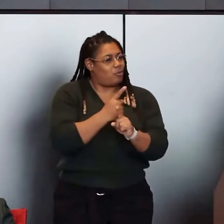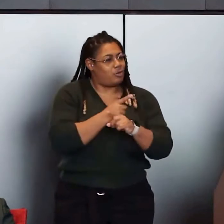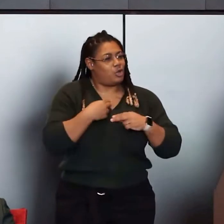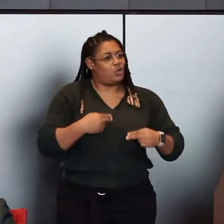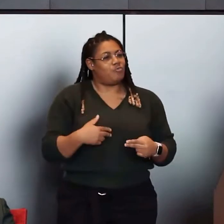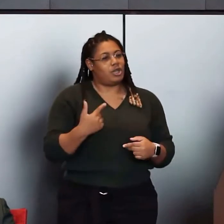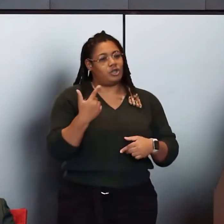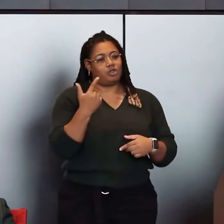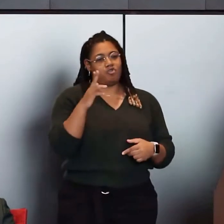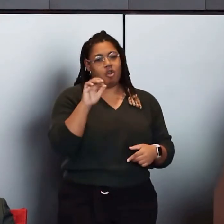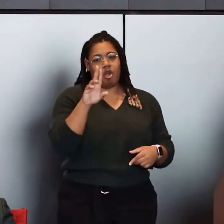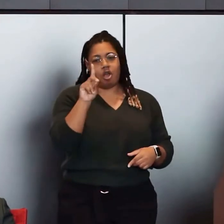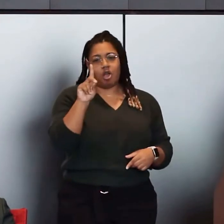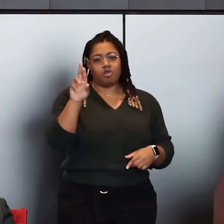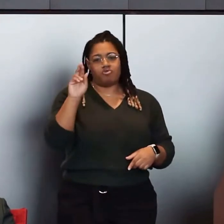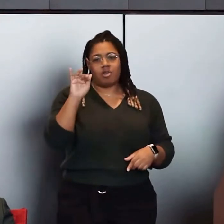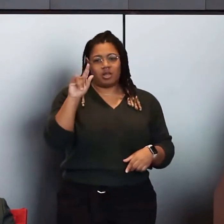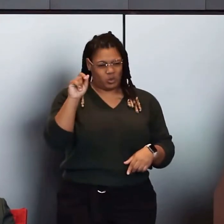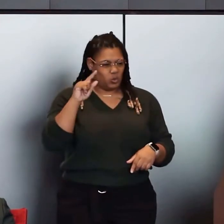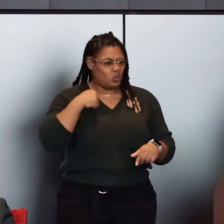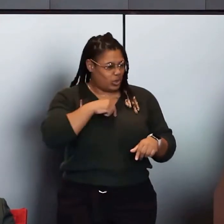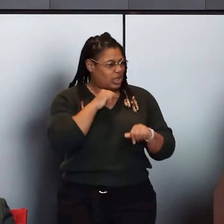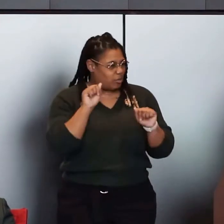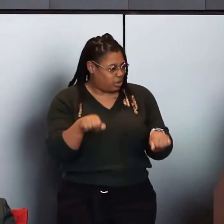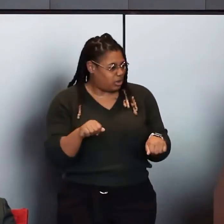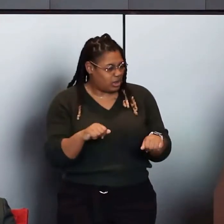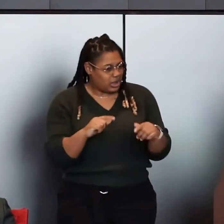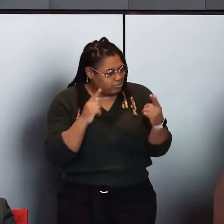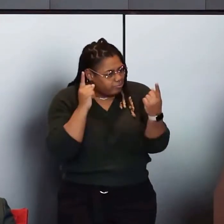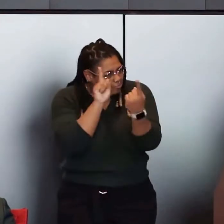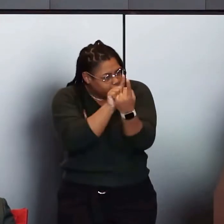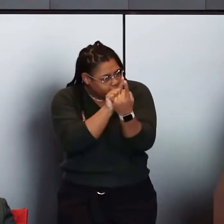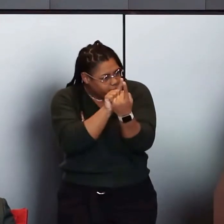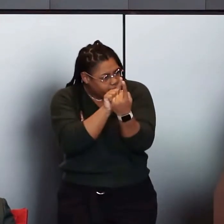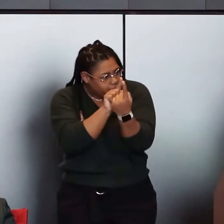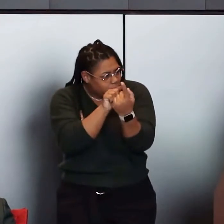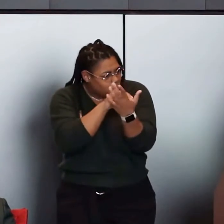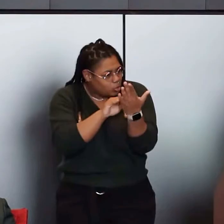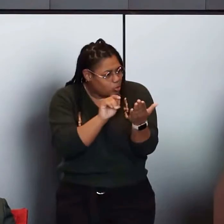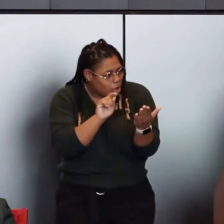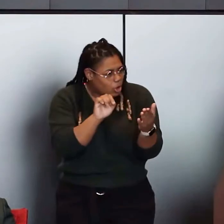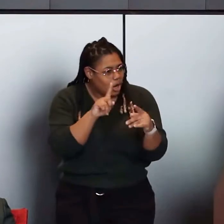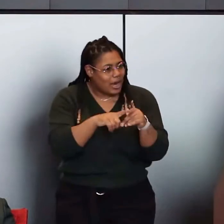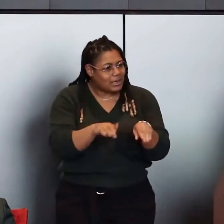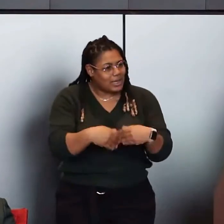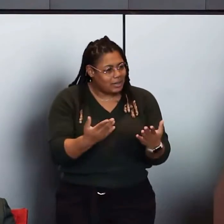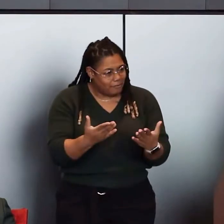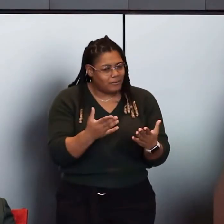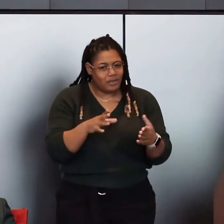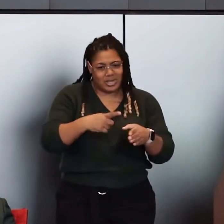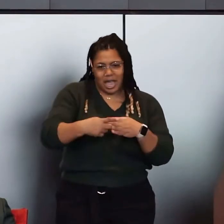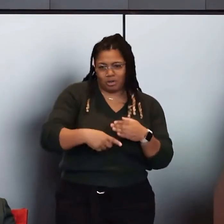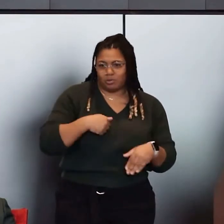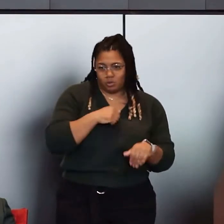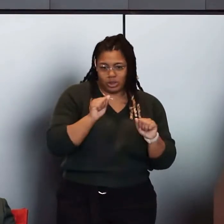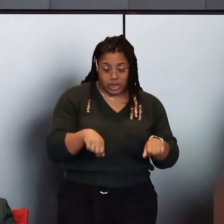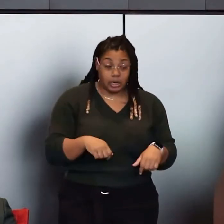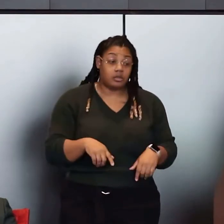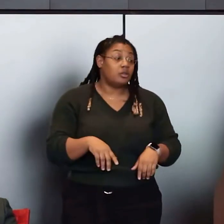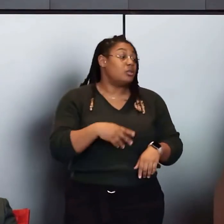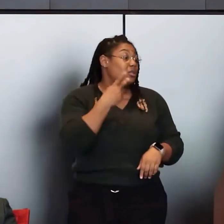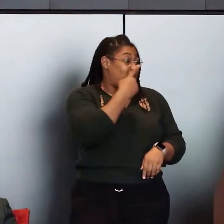the loop. We can potentially truly meet people much more appropriately and deliver the outcomes that we're trying to do. You can see here we've been able to